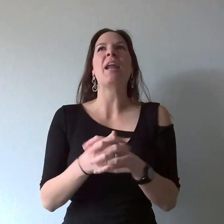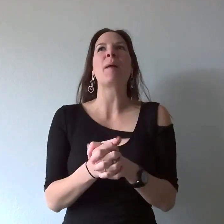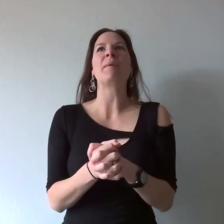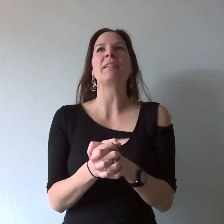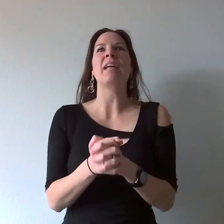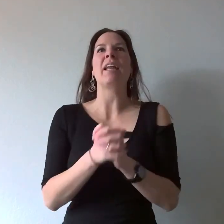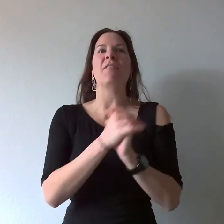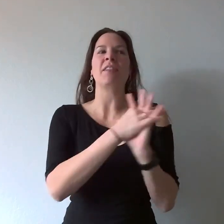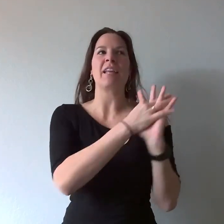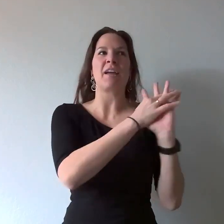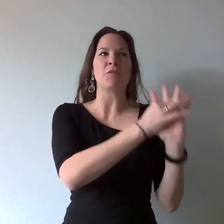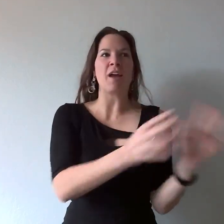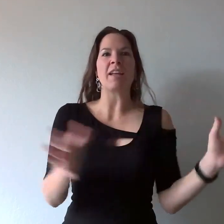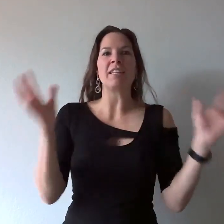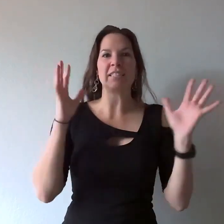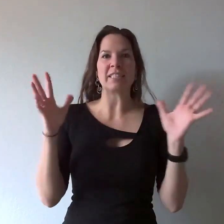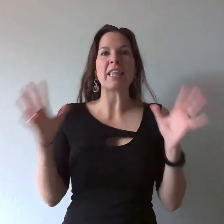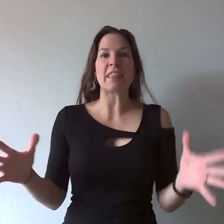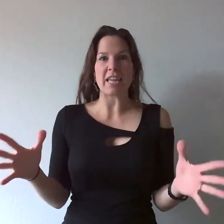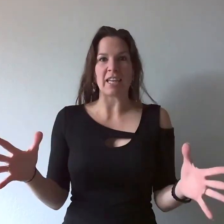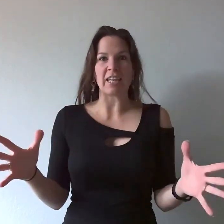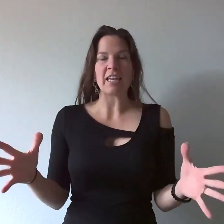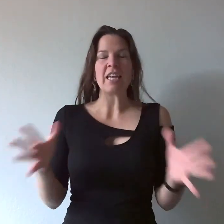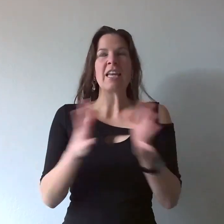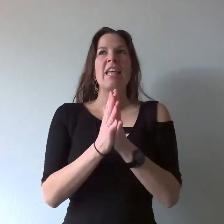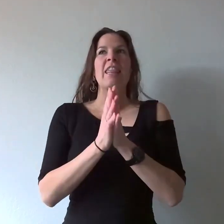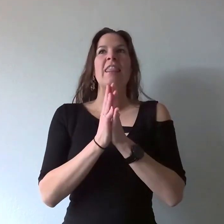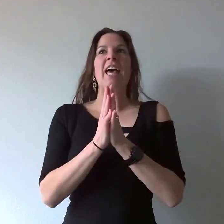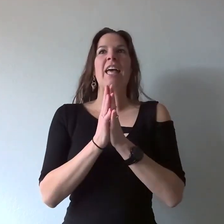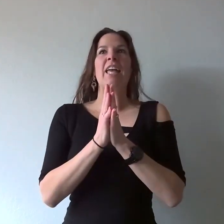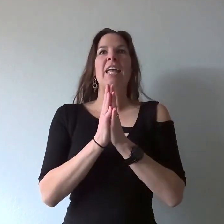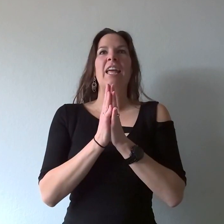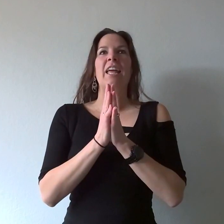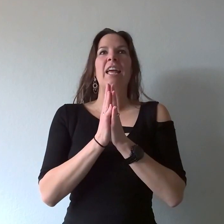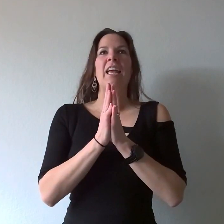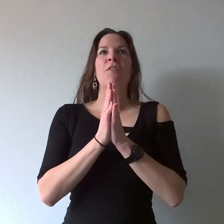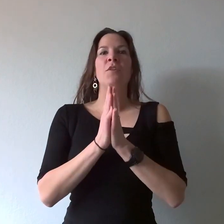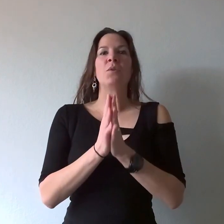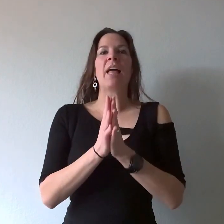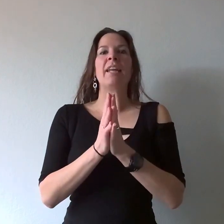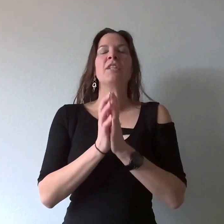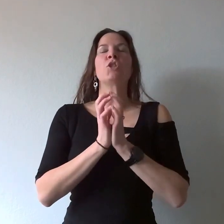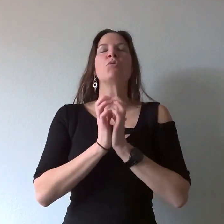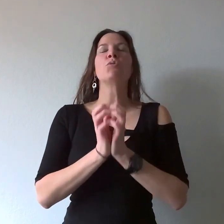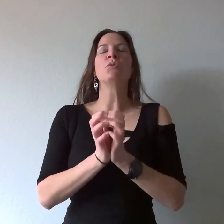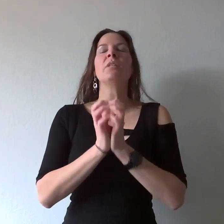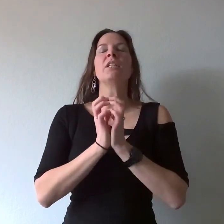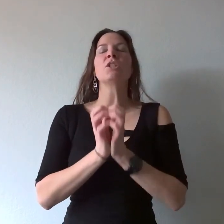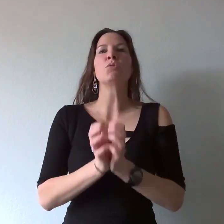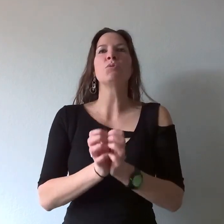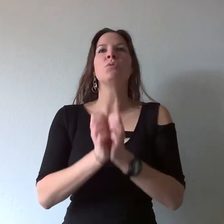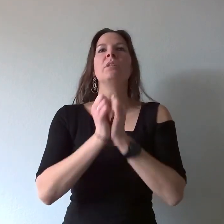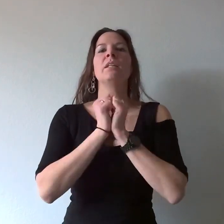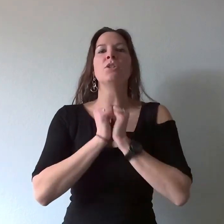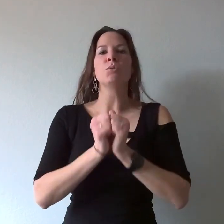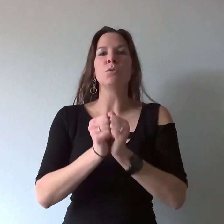happened and everything I've read this is a thing that if you let it truly truly truly